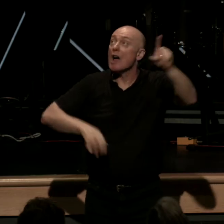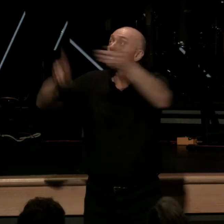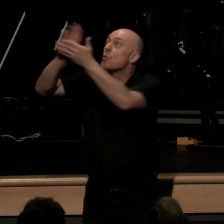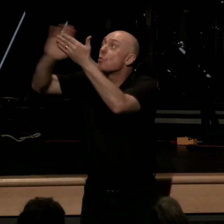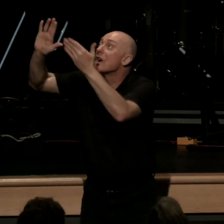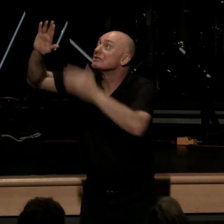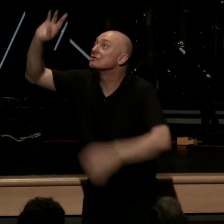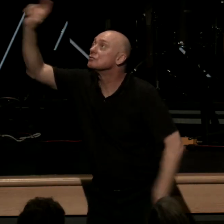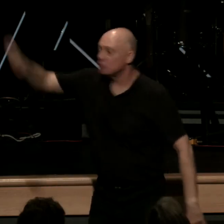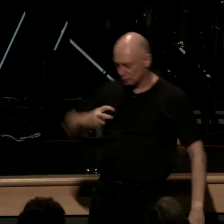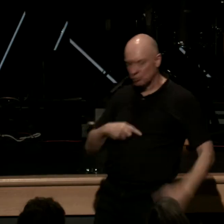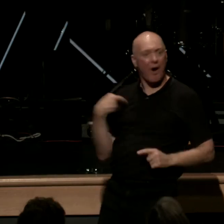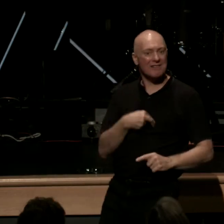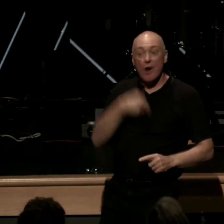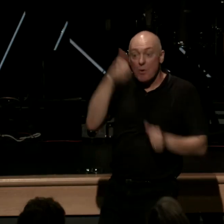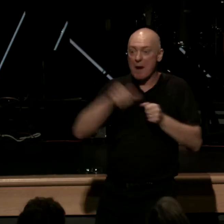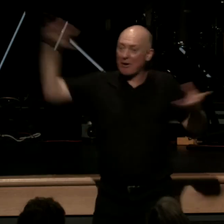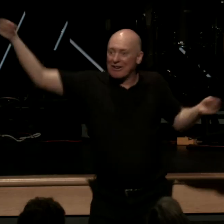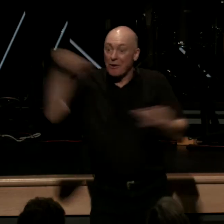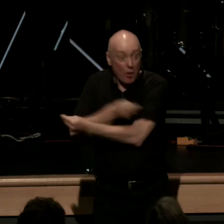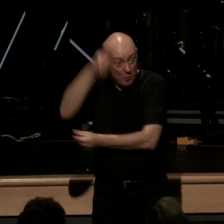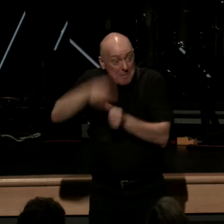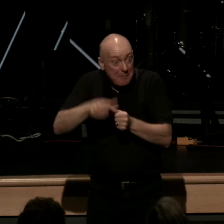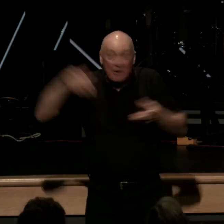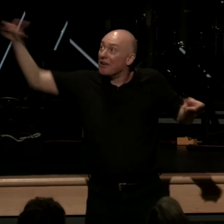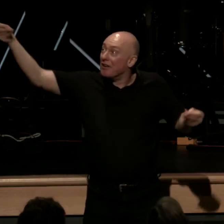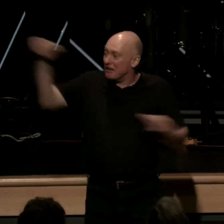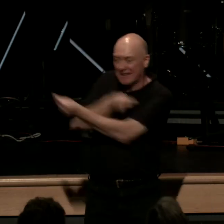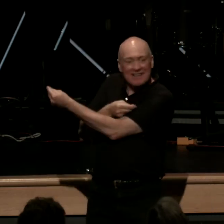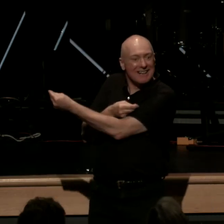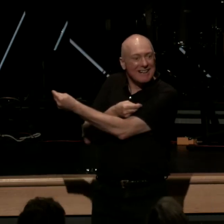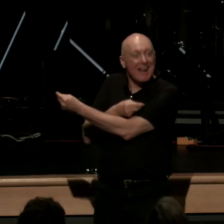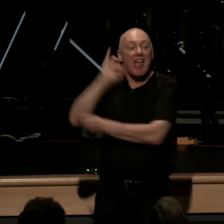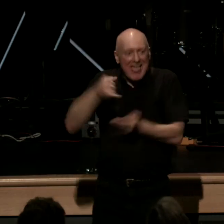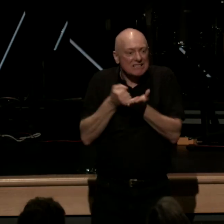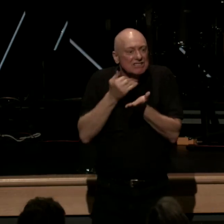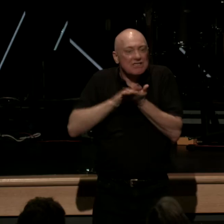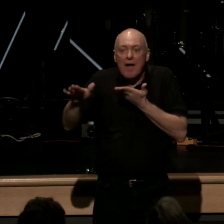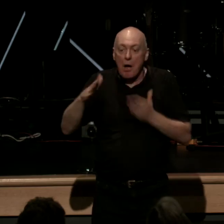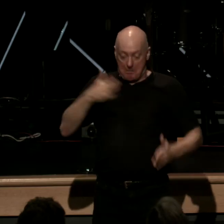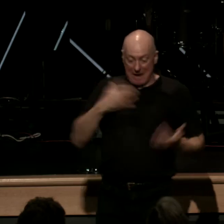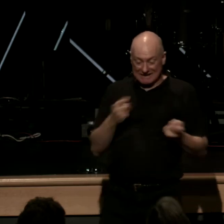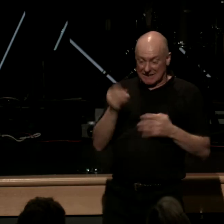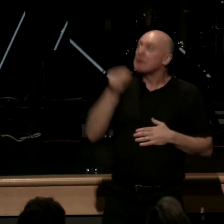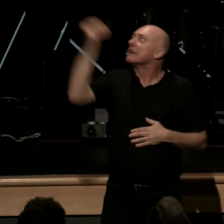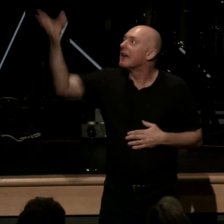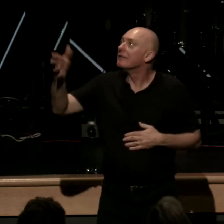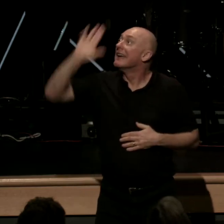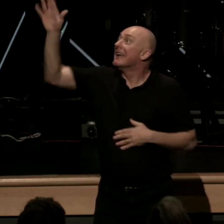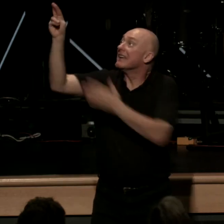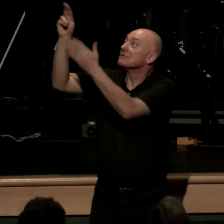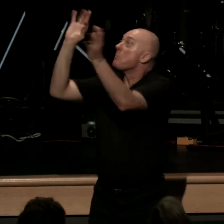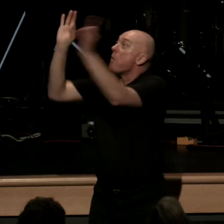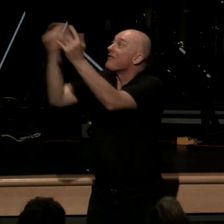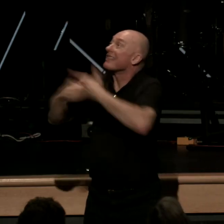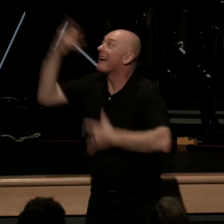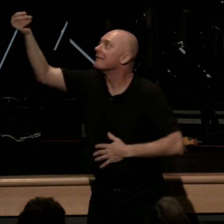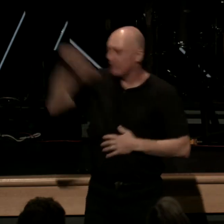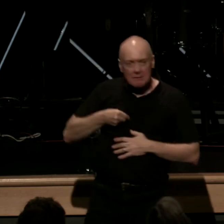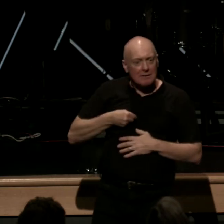us okay remember the great exchange this is the great exchange justification is the great exchange my sin on Christ his righteousness on me we say